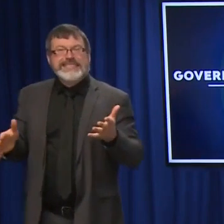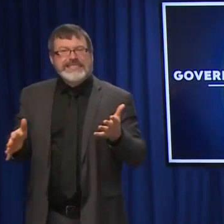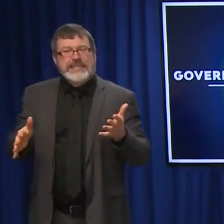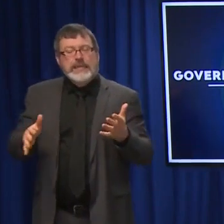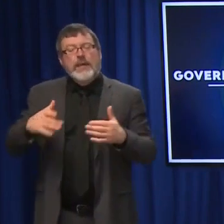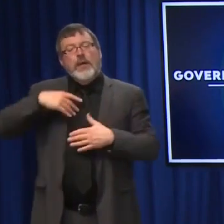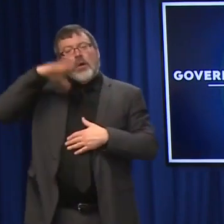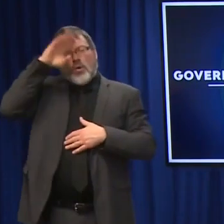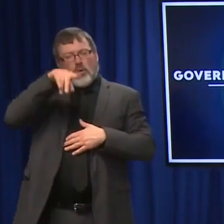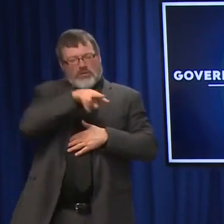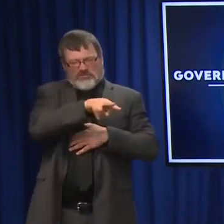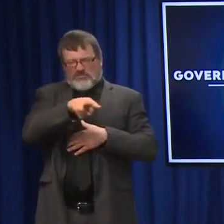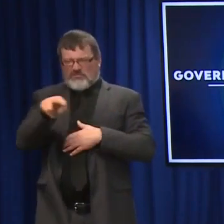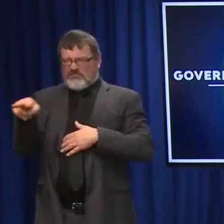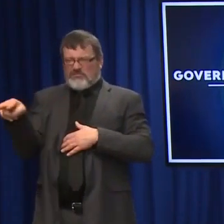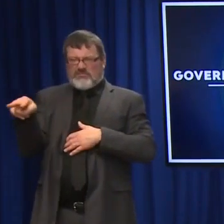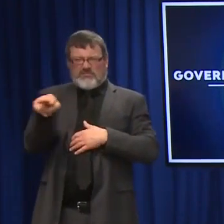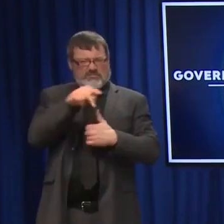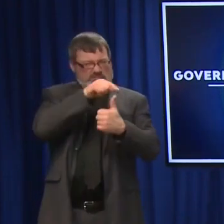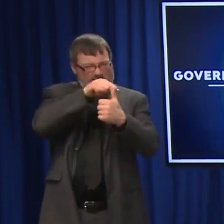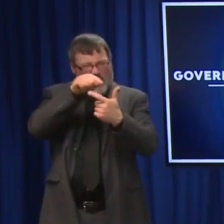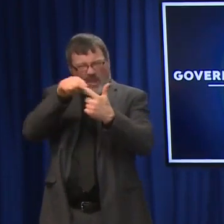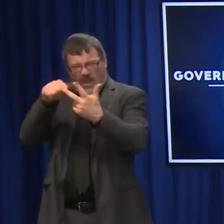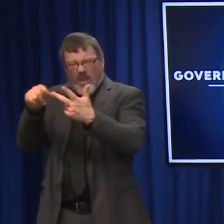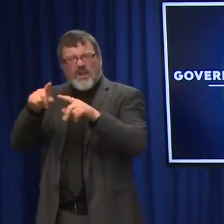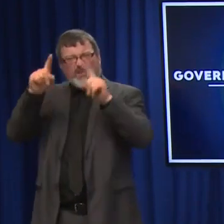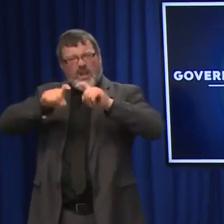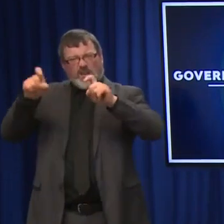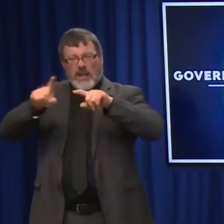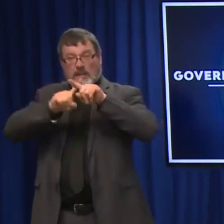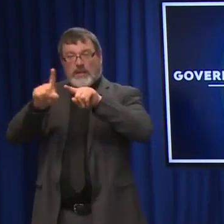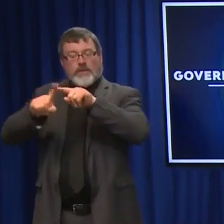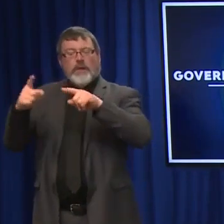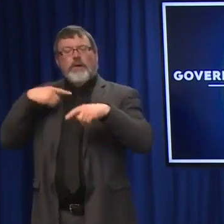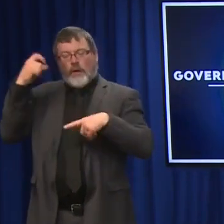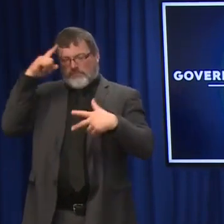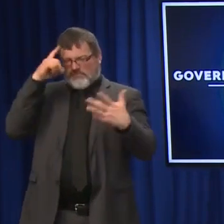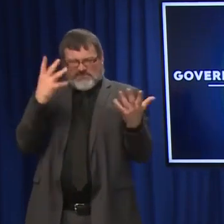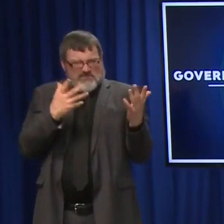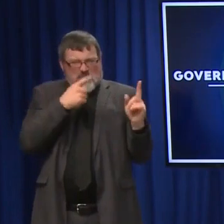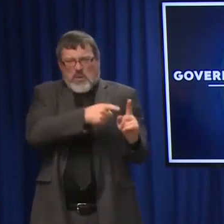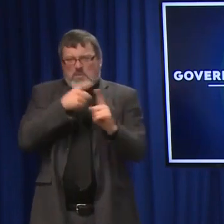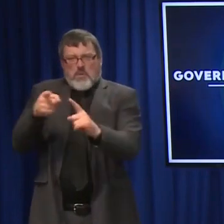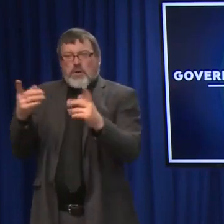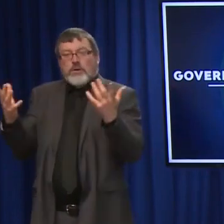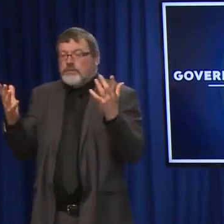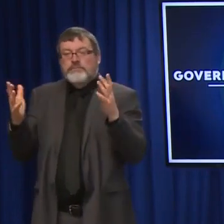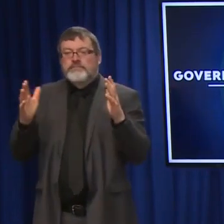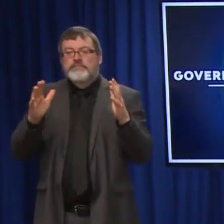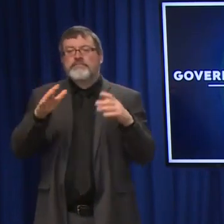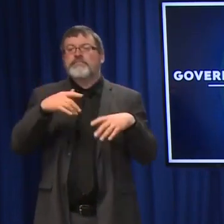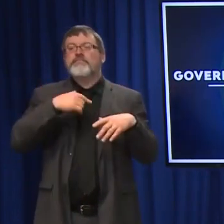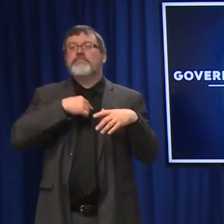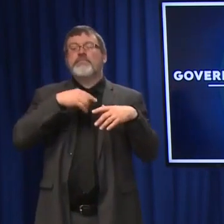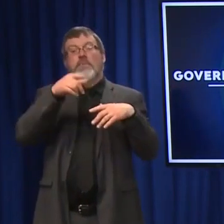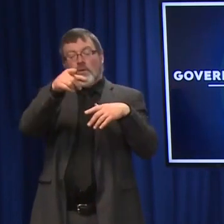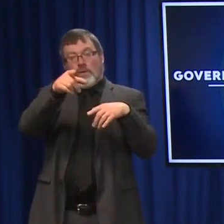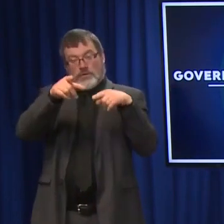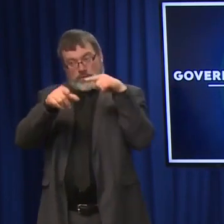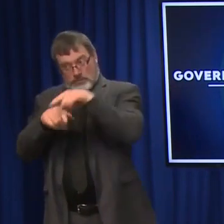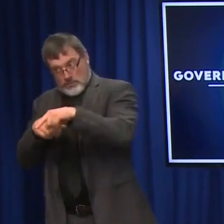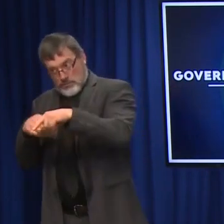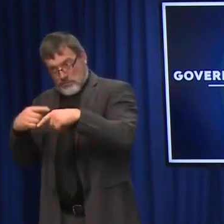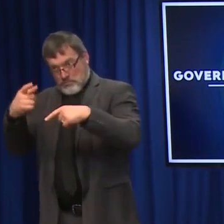there are differences in accuracy depending on whether somebody is symptomatic or not symptomatic.